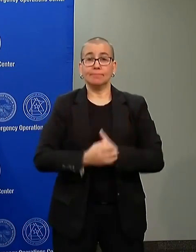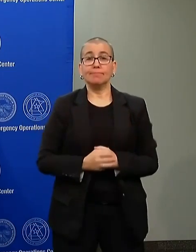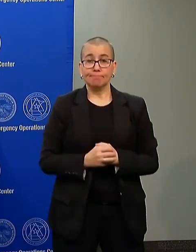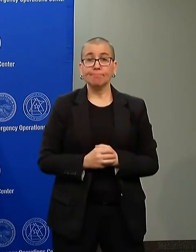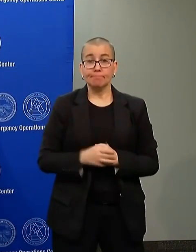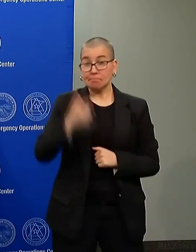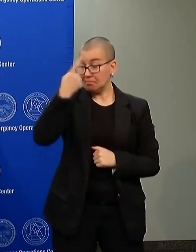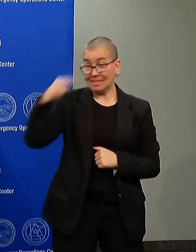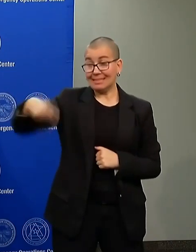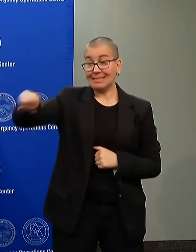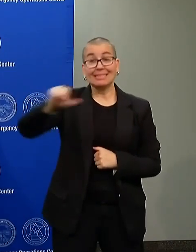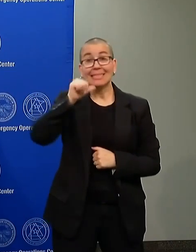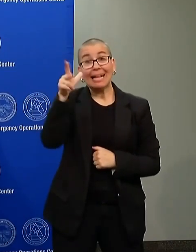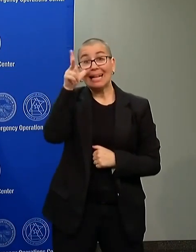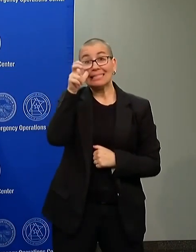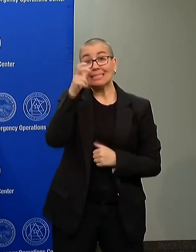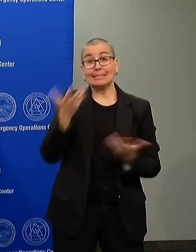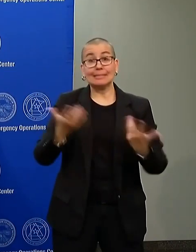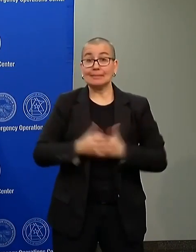coming to stop it.